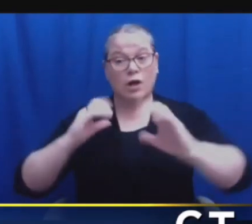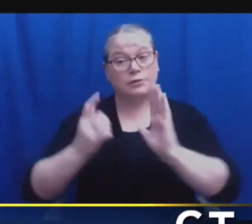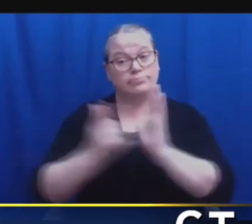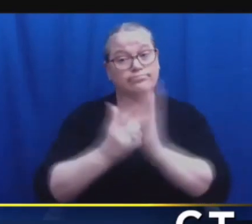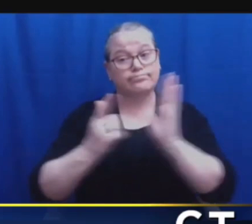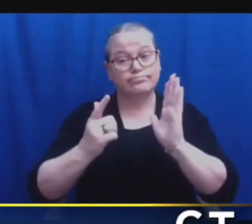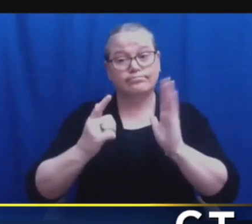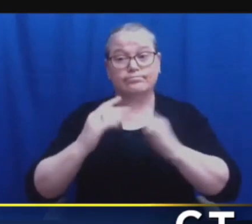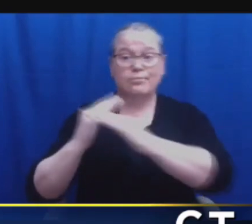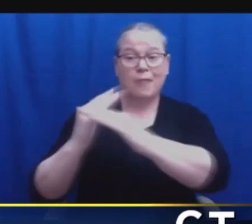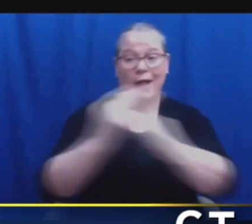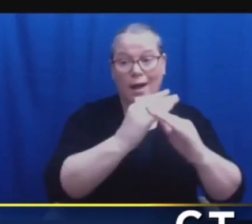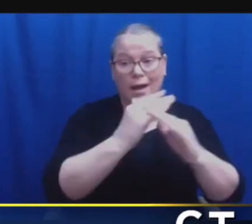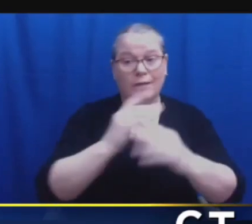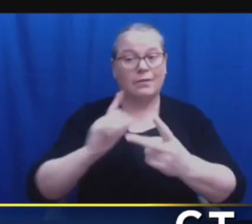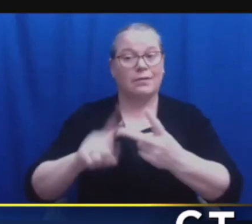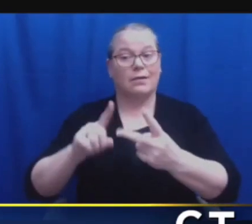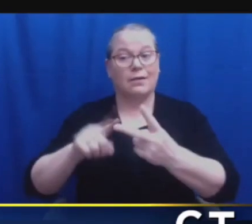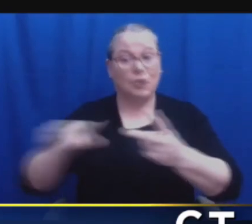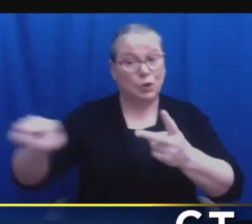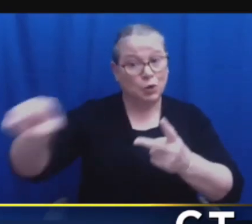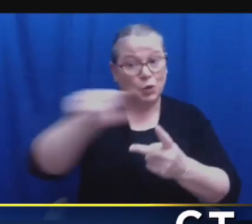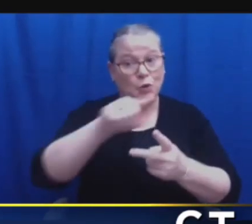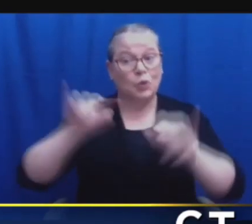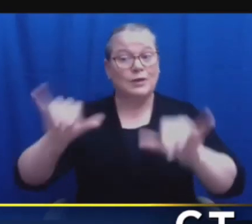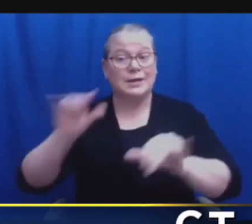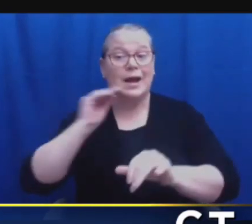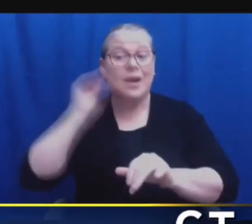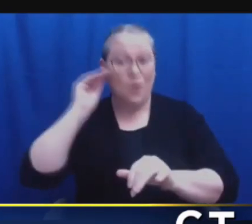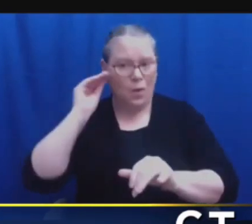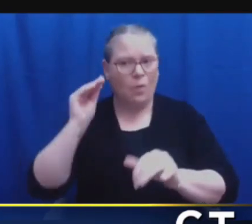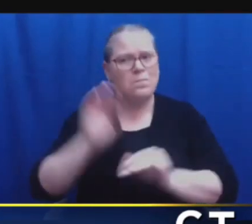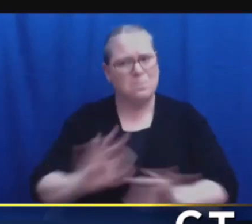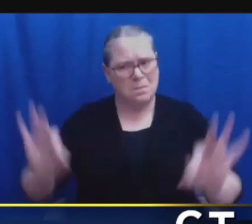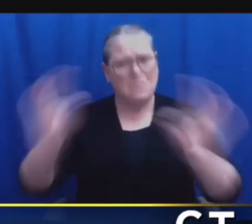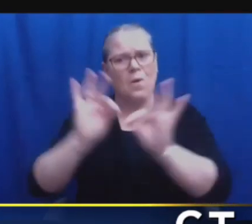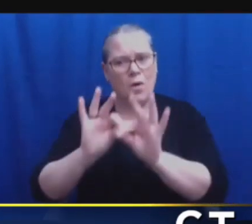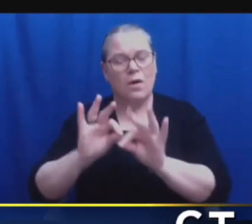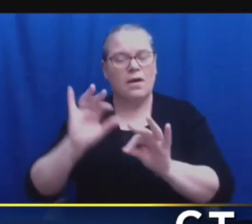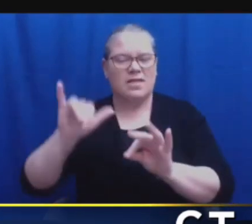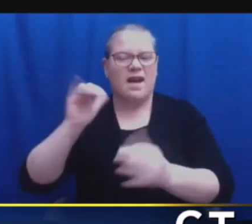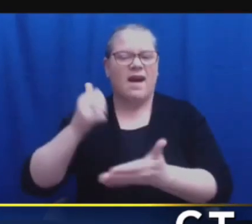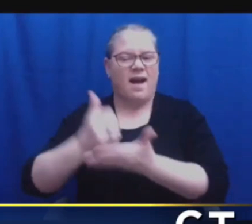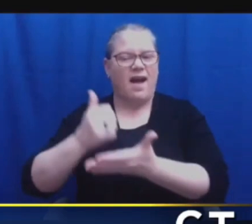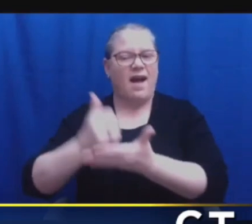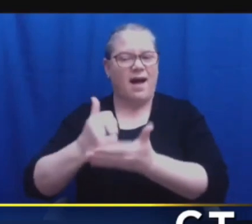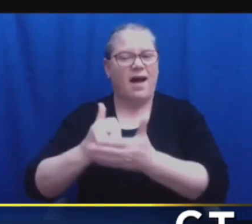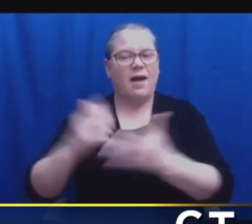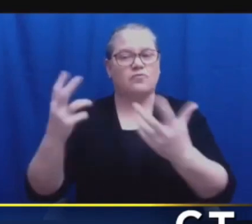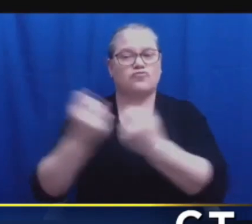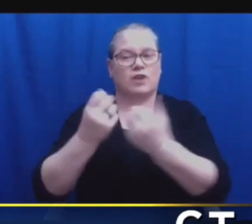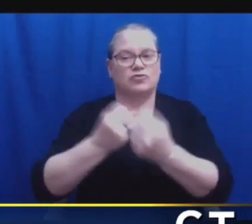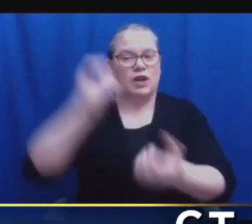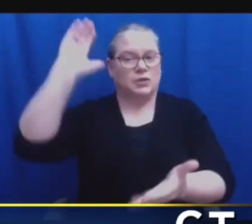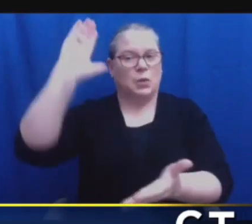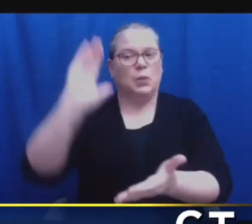kept the accidents to a bare minimum. Thank you. Thanks, everybody.